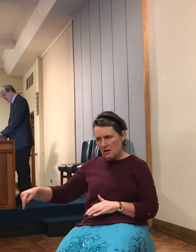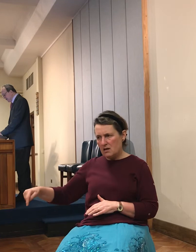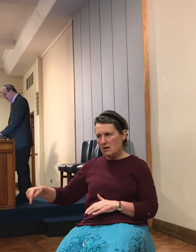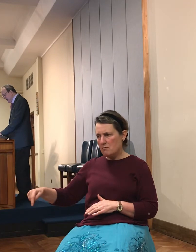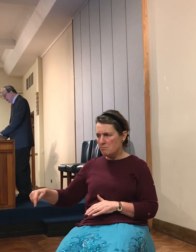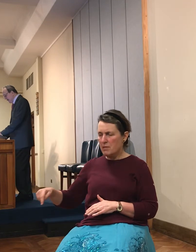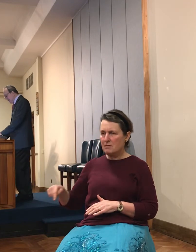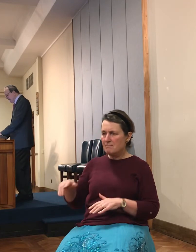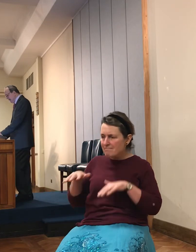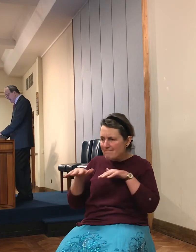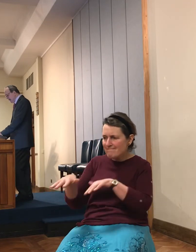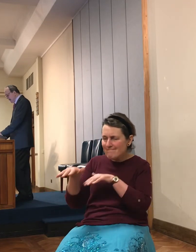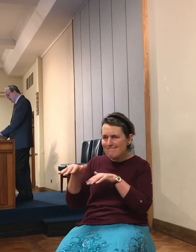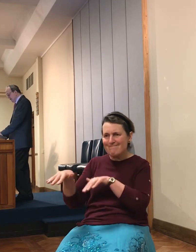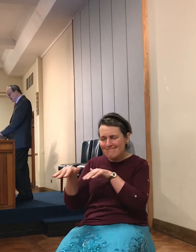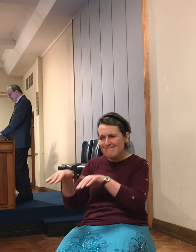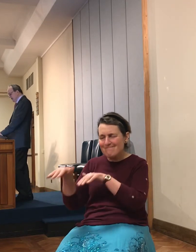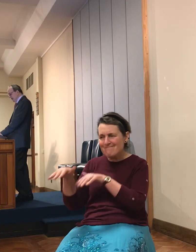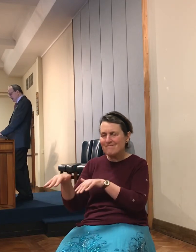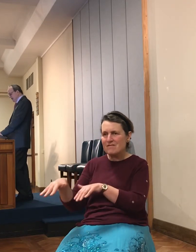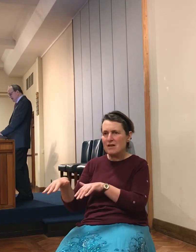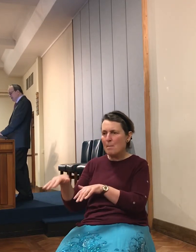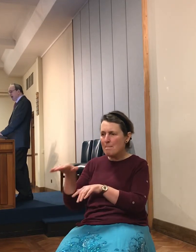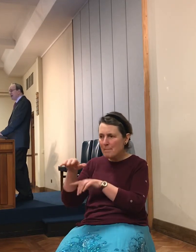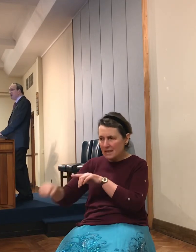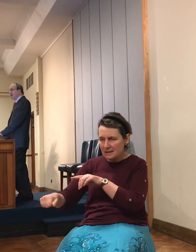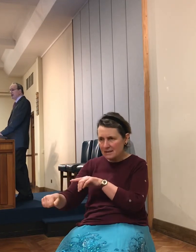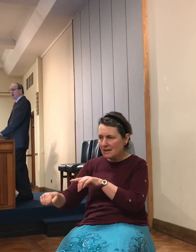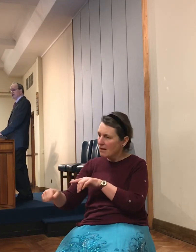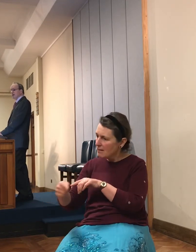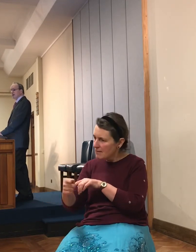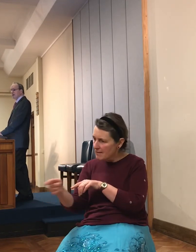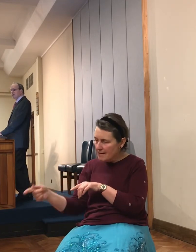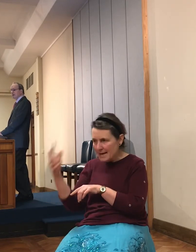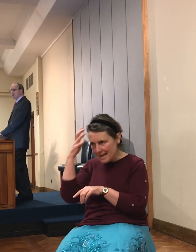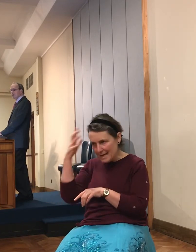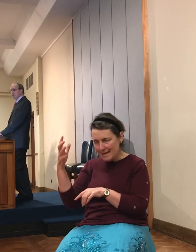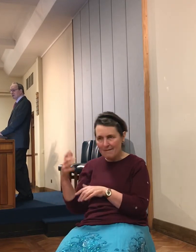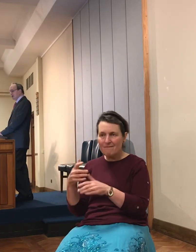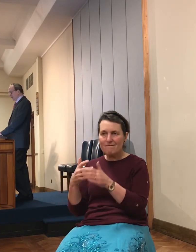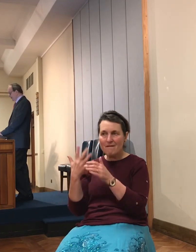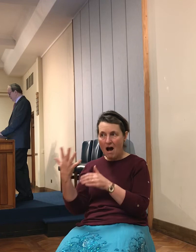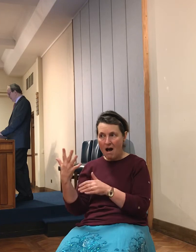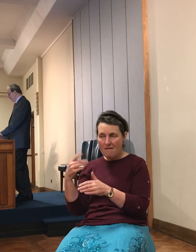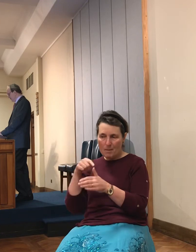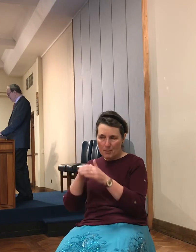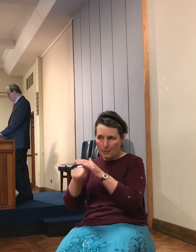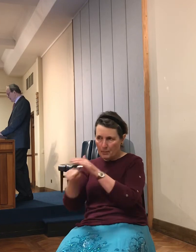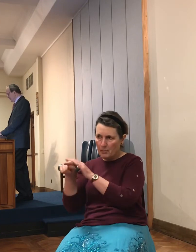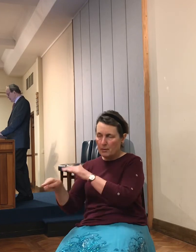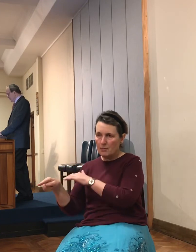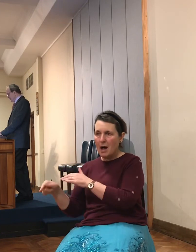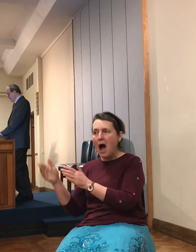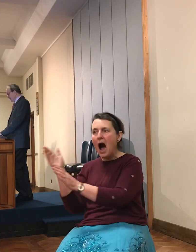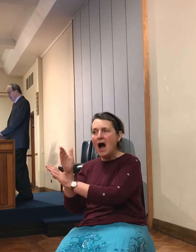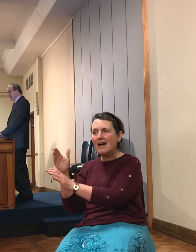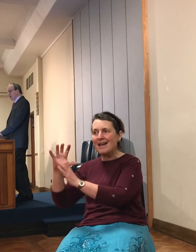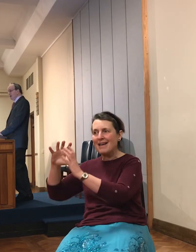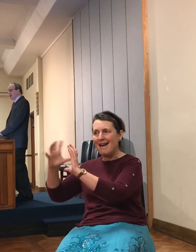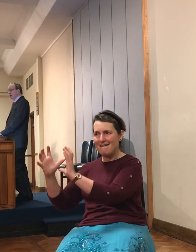are found hid in a cave at Makeda. Well, dear friends, there